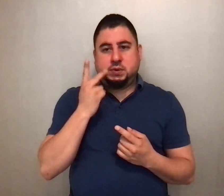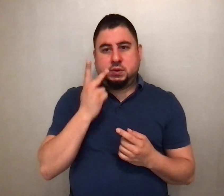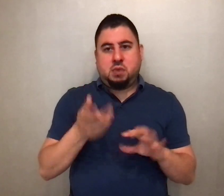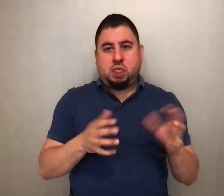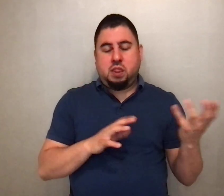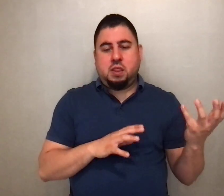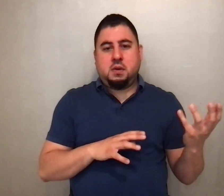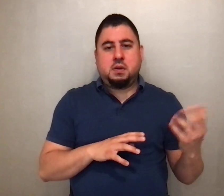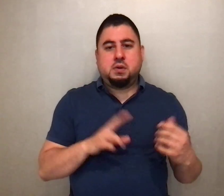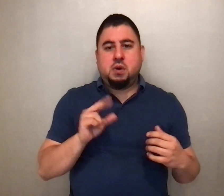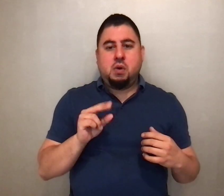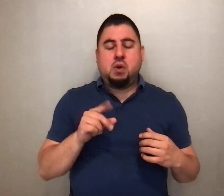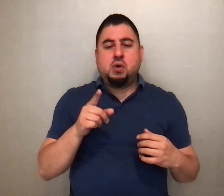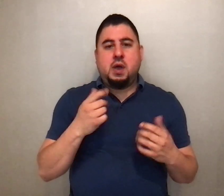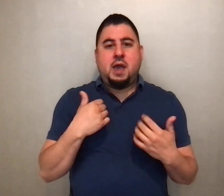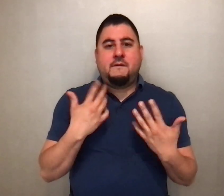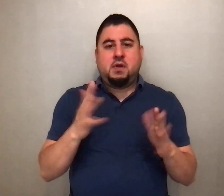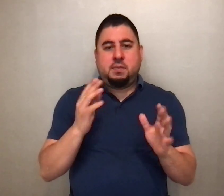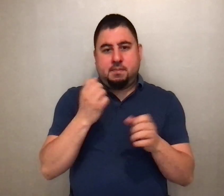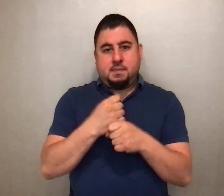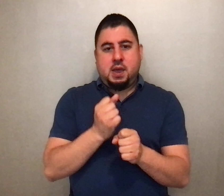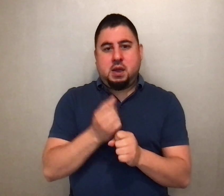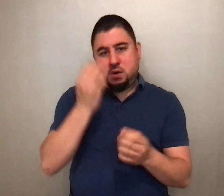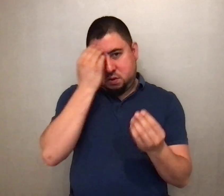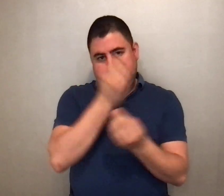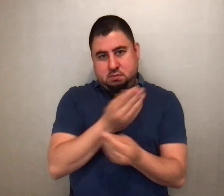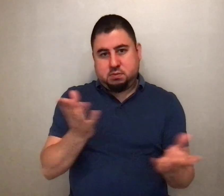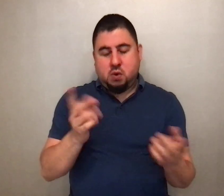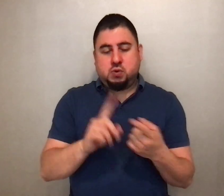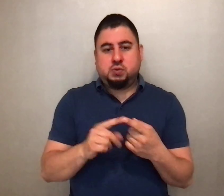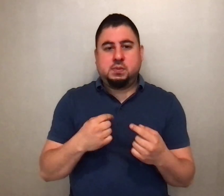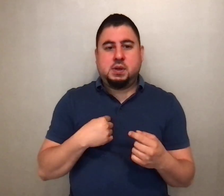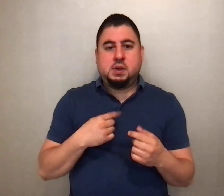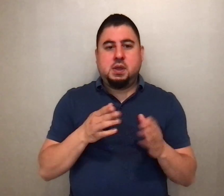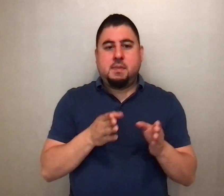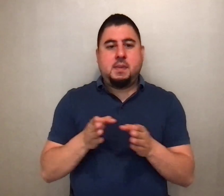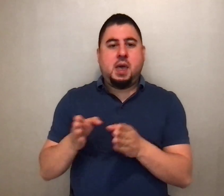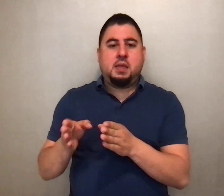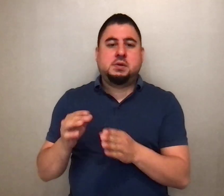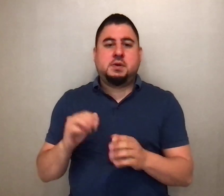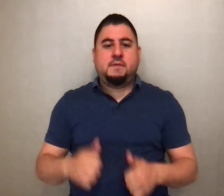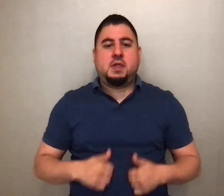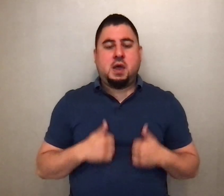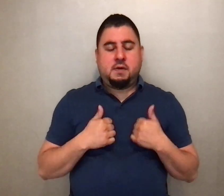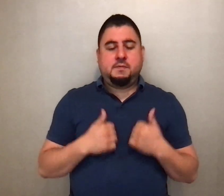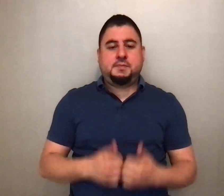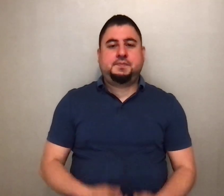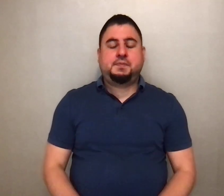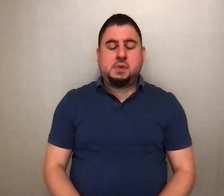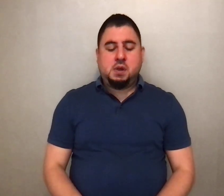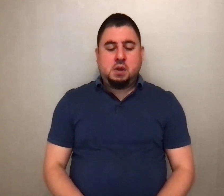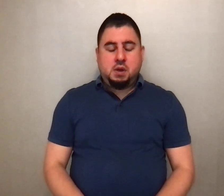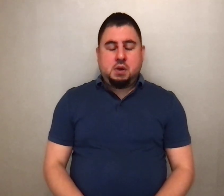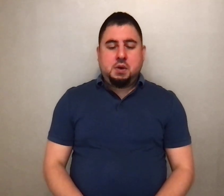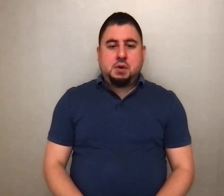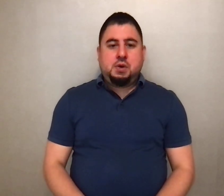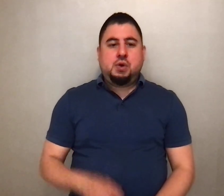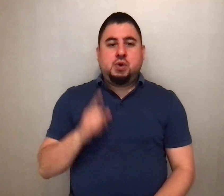You have made known to me the paths of life. You will fill me with